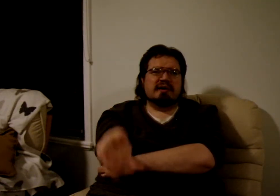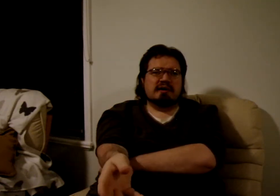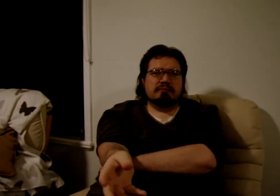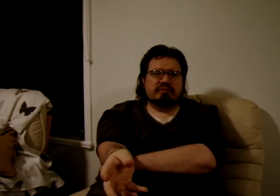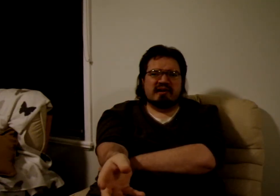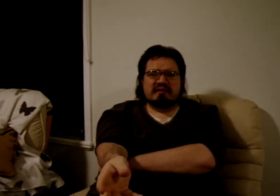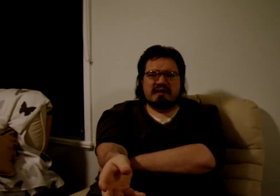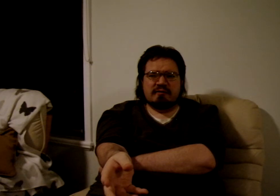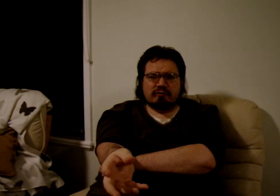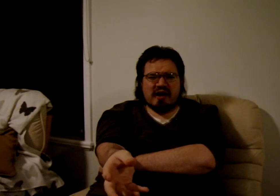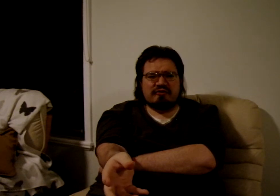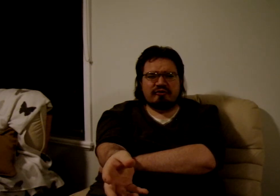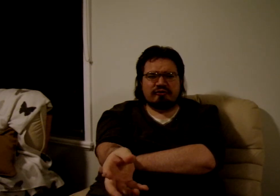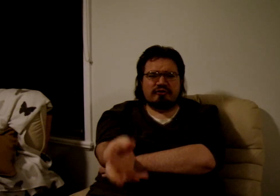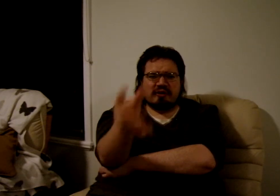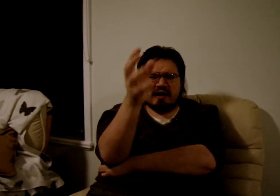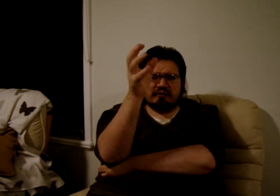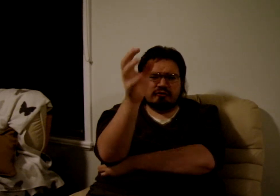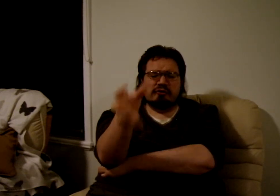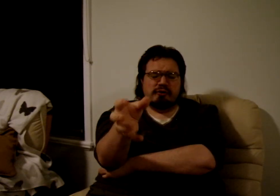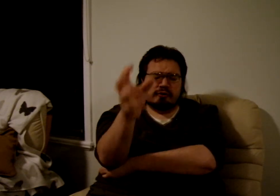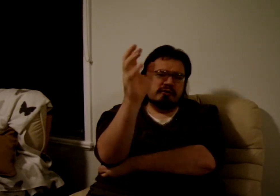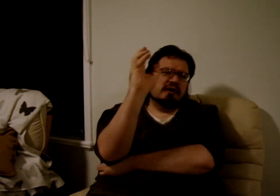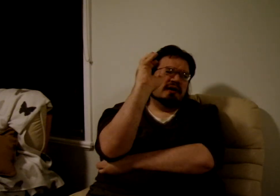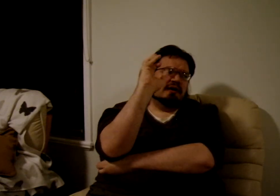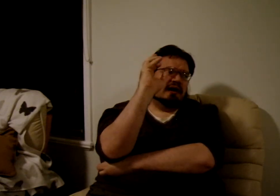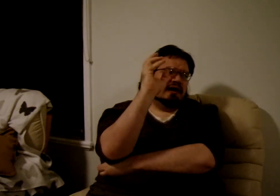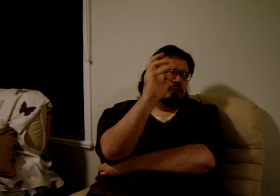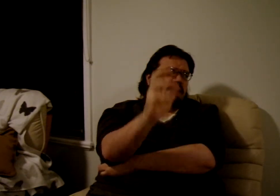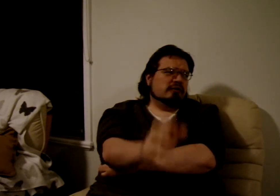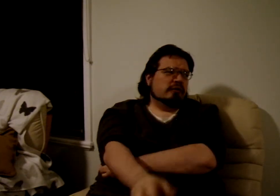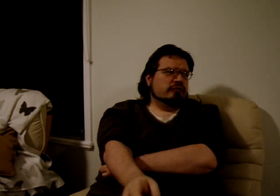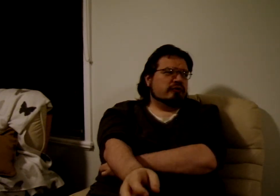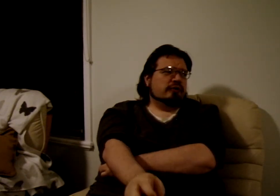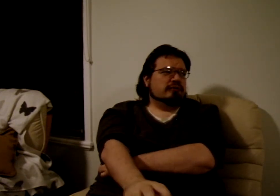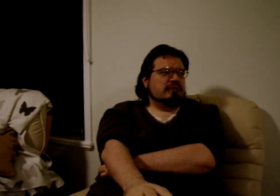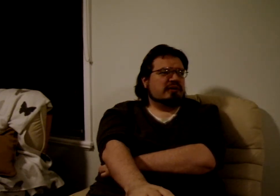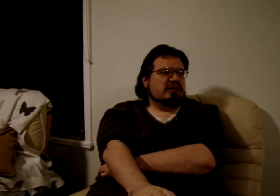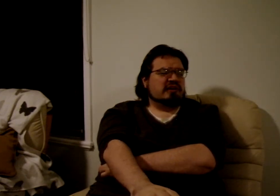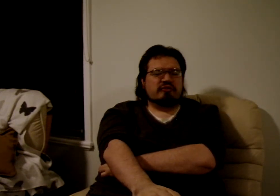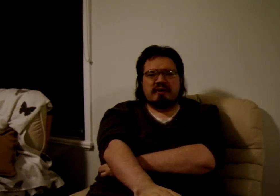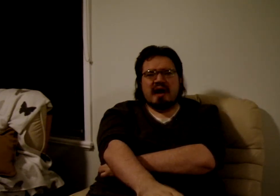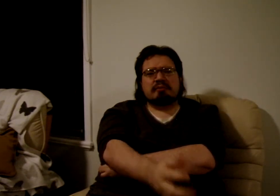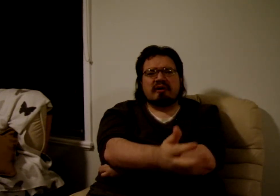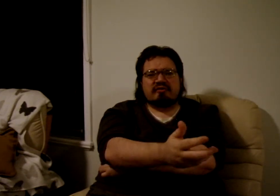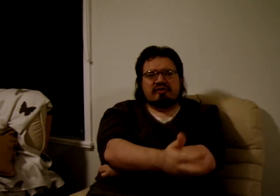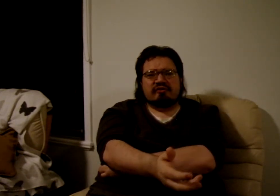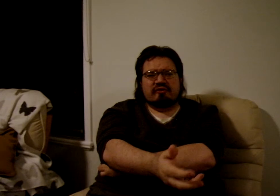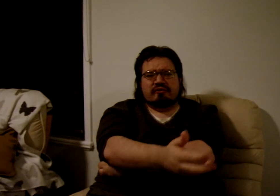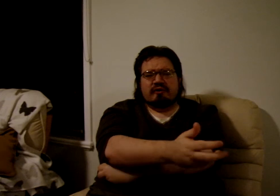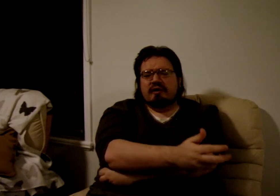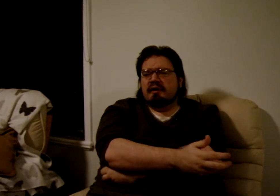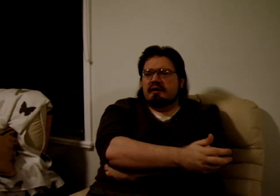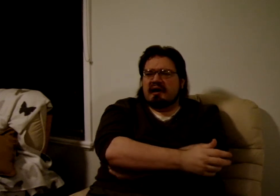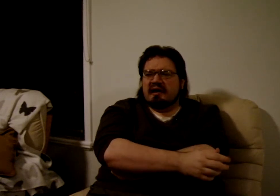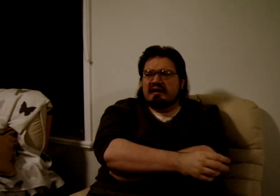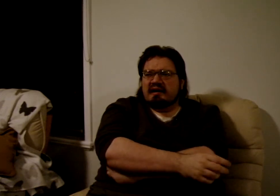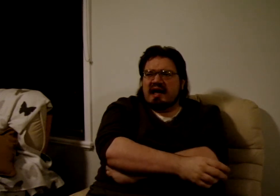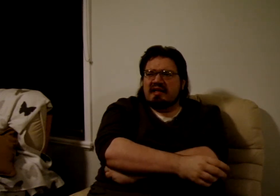bluntly racist to you while also pretending to be upright citizens. It has